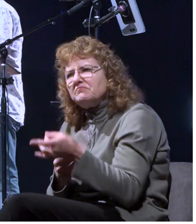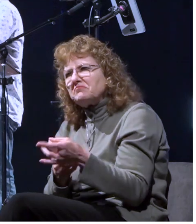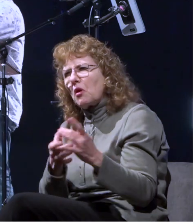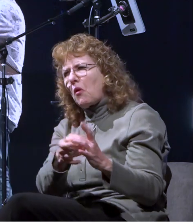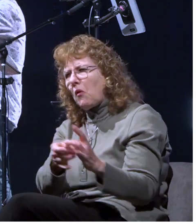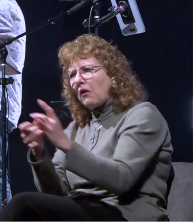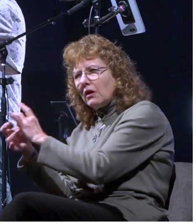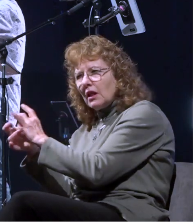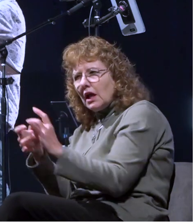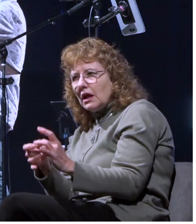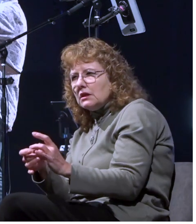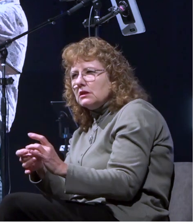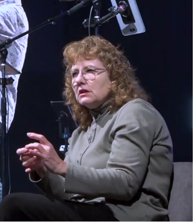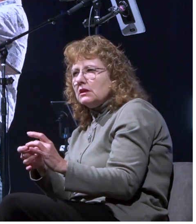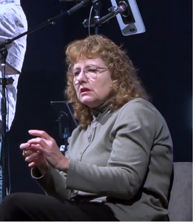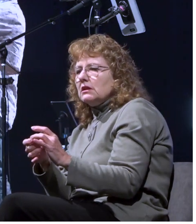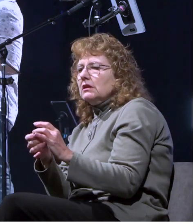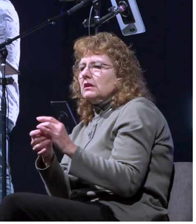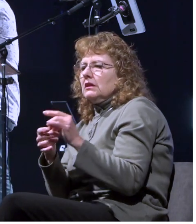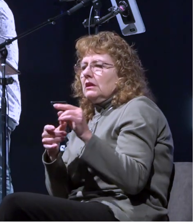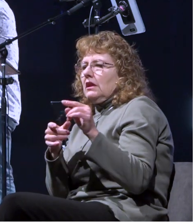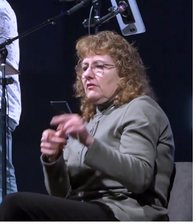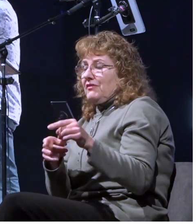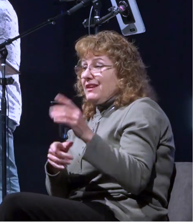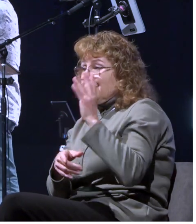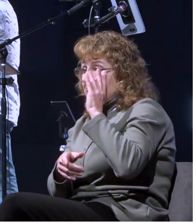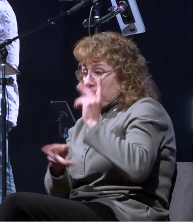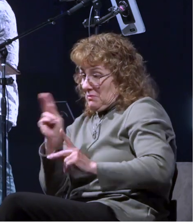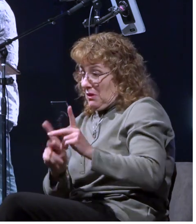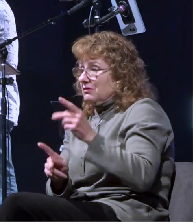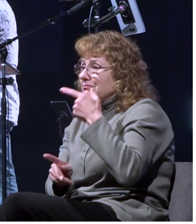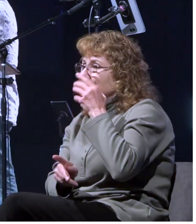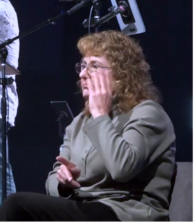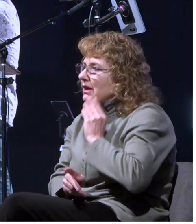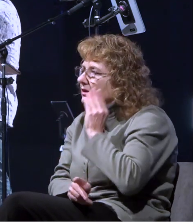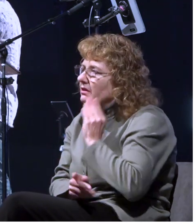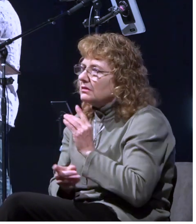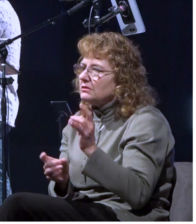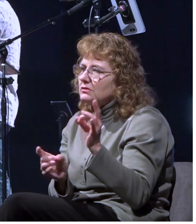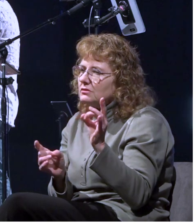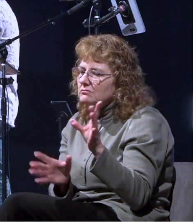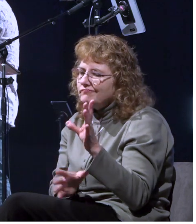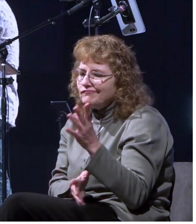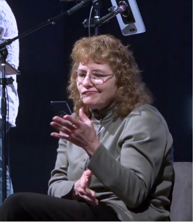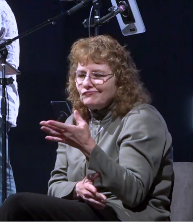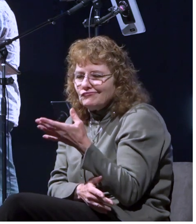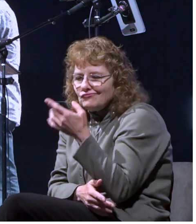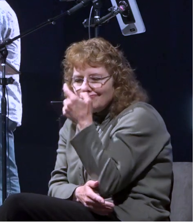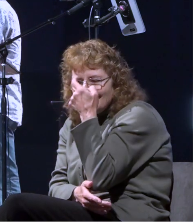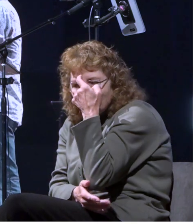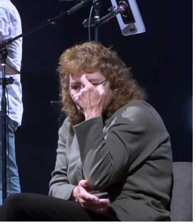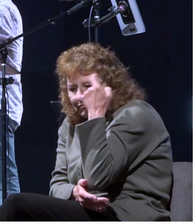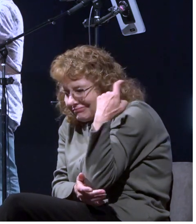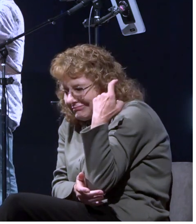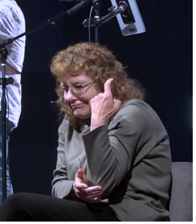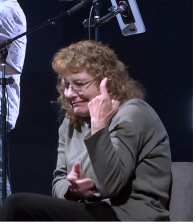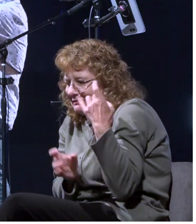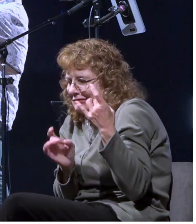some who have been traumatized in their life by experiencing a lack of control that now